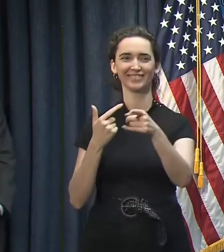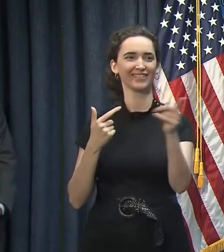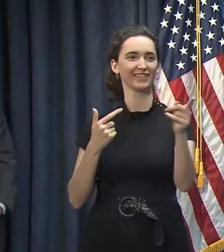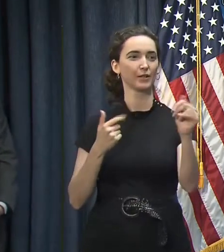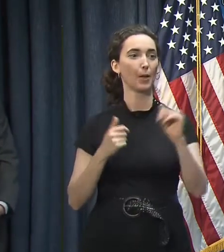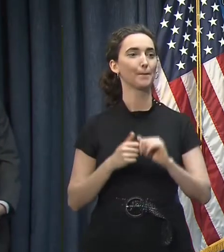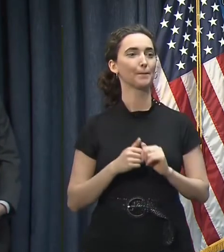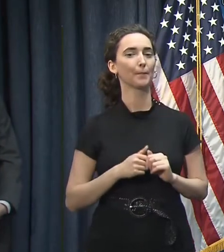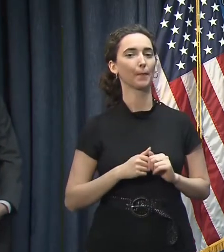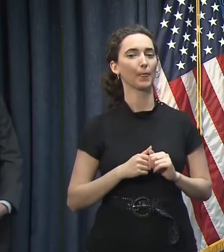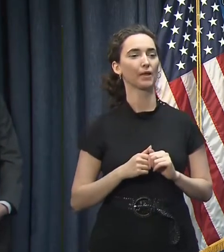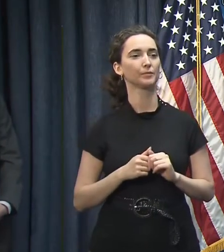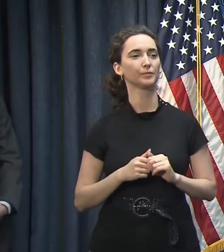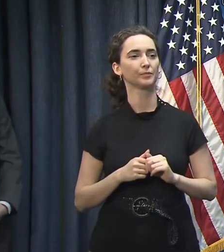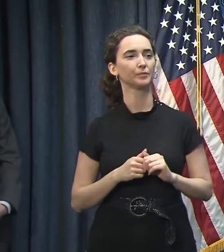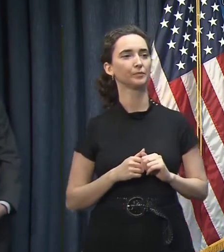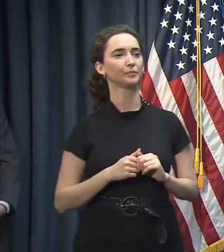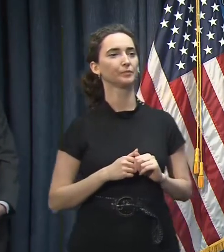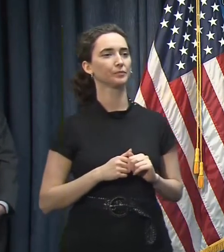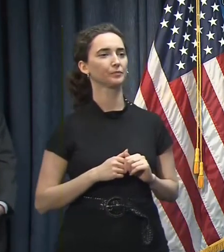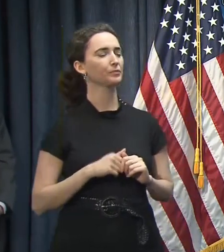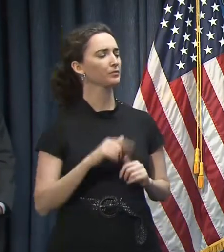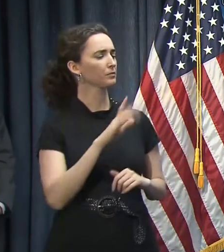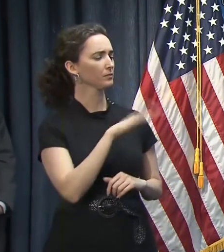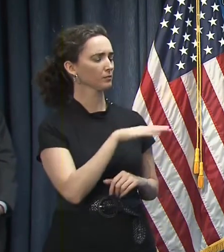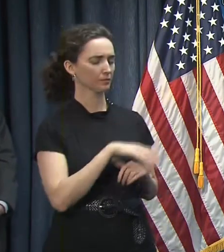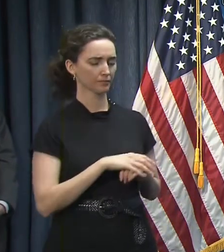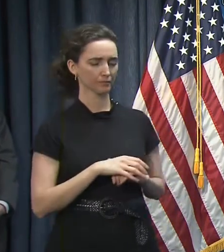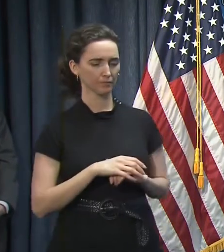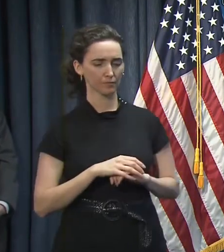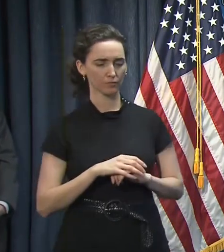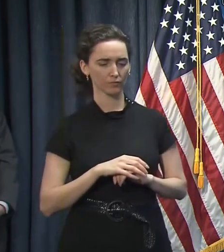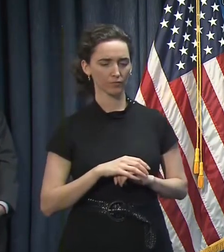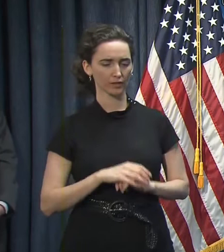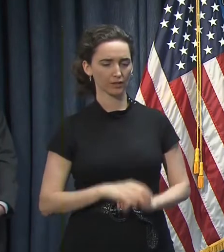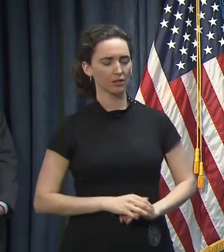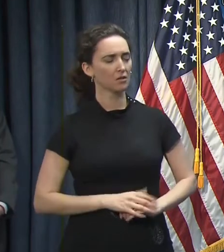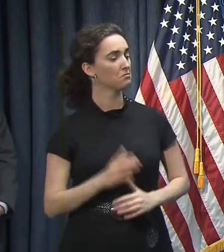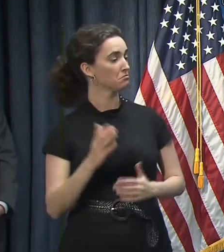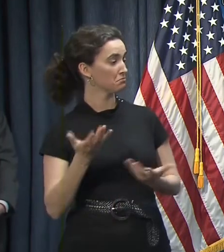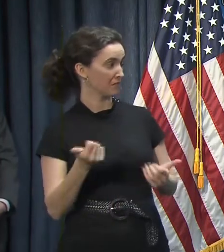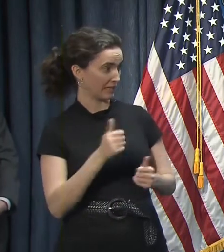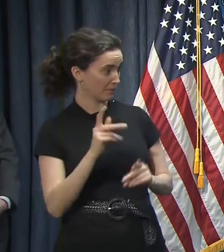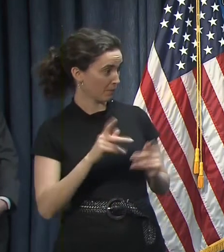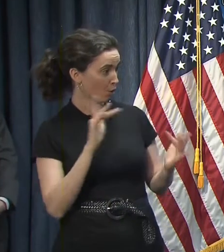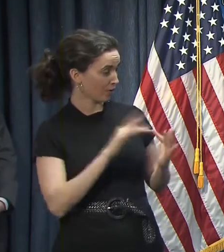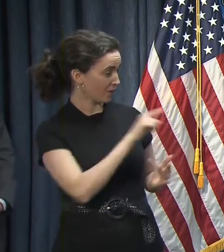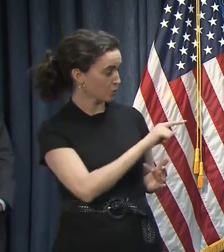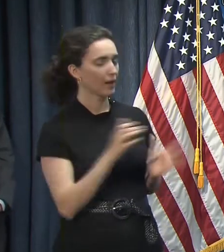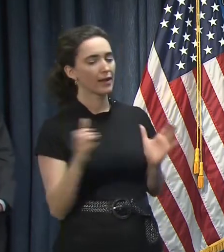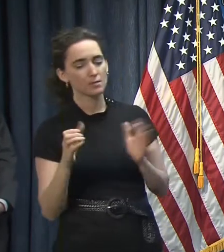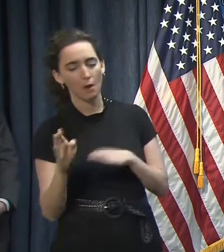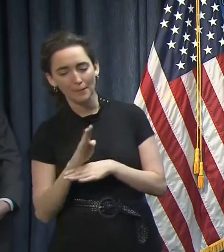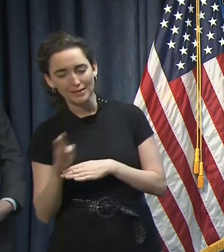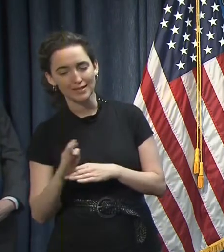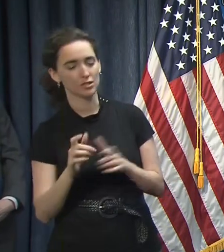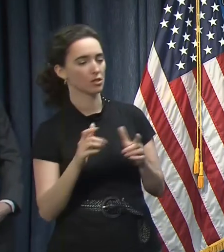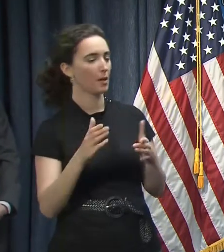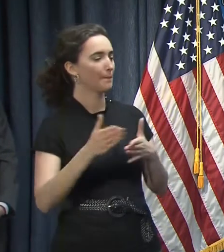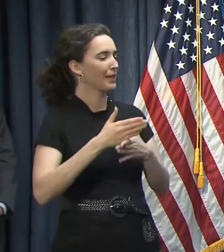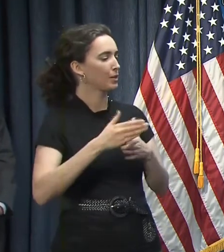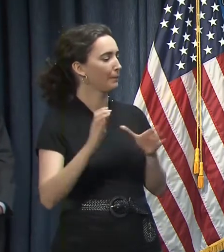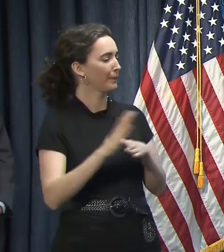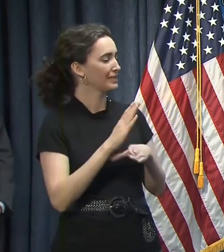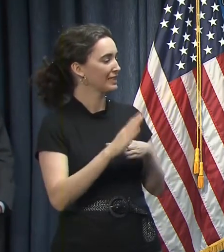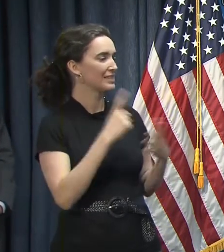Have you heard from people, whether it's small business people or mid-sized businesses, saying, you know what, I just can't hold